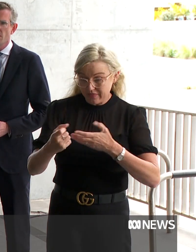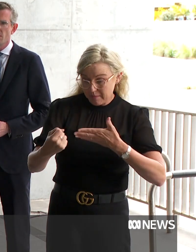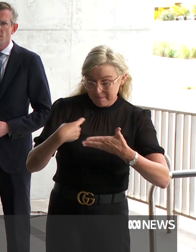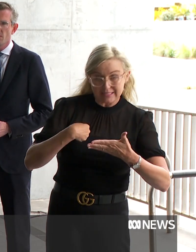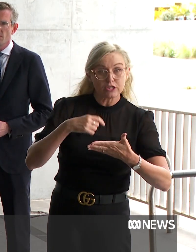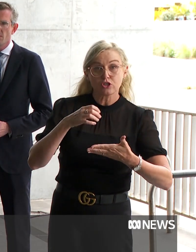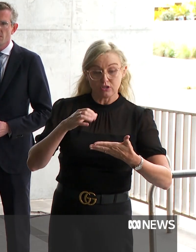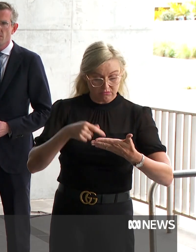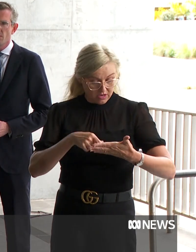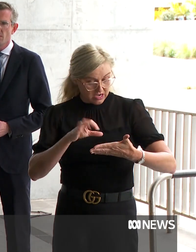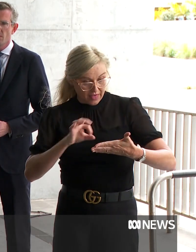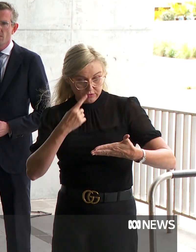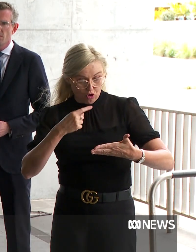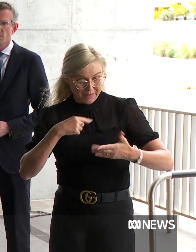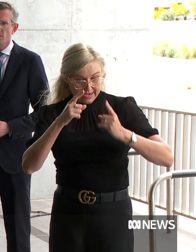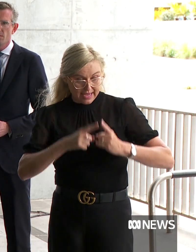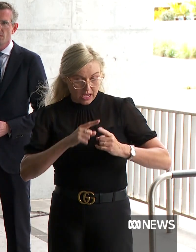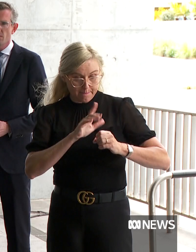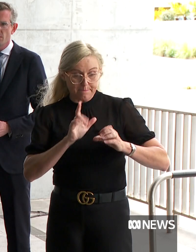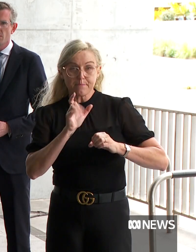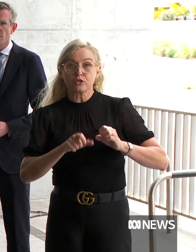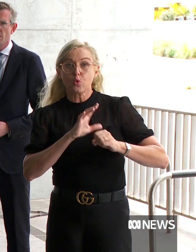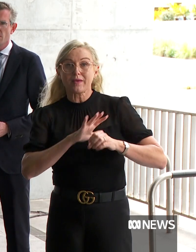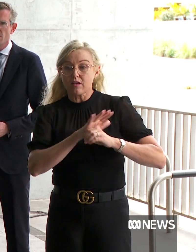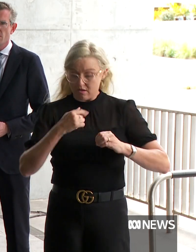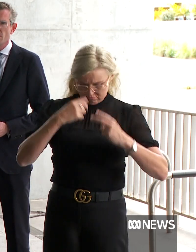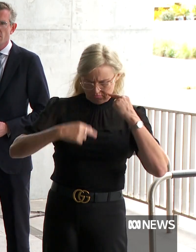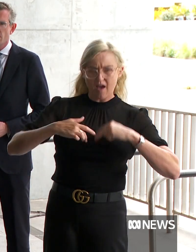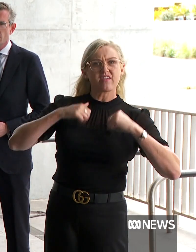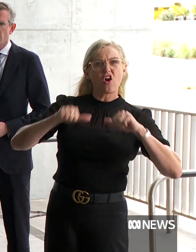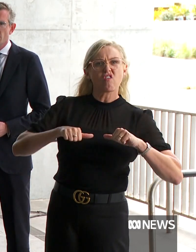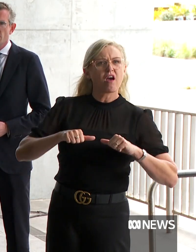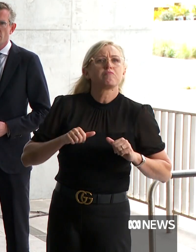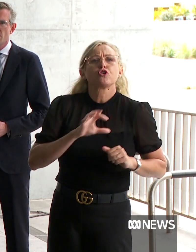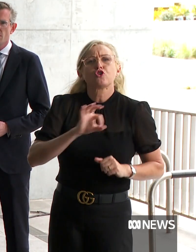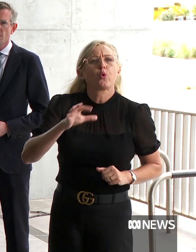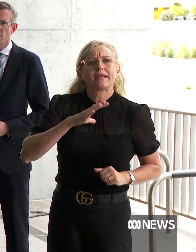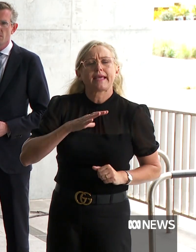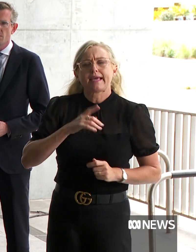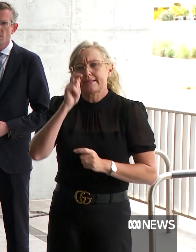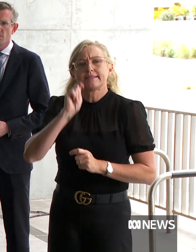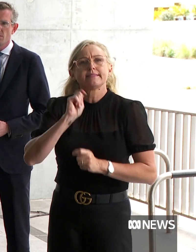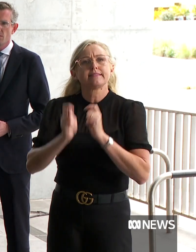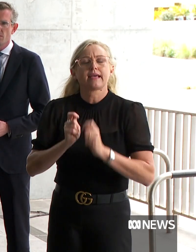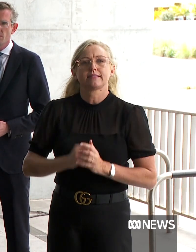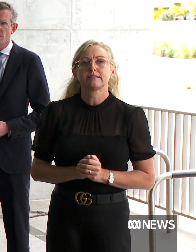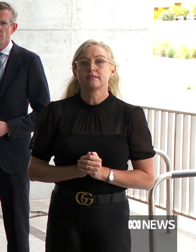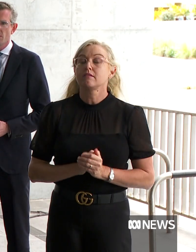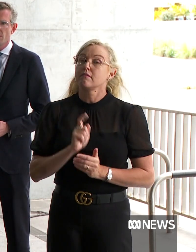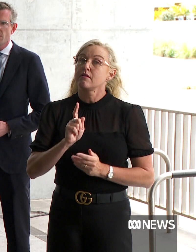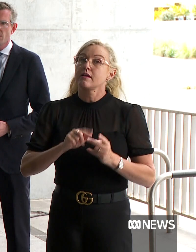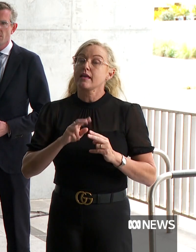you that you must have a PCR test, probably you don't need to have a PCR test. And certainly, if you're going visiting